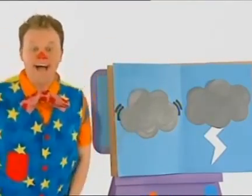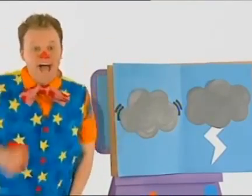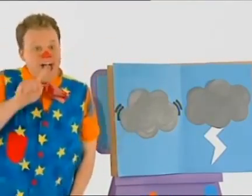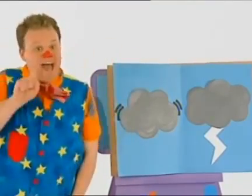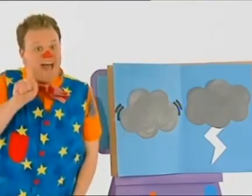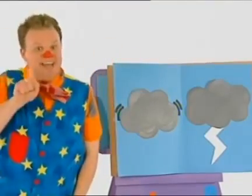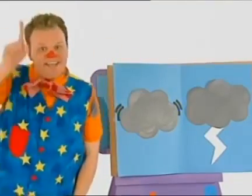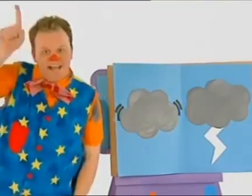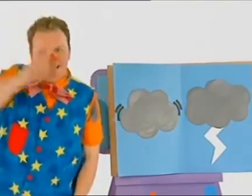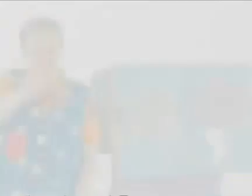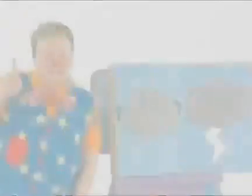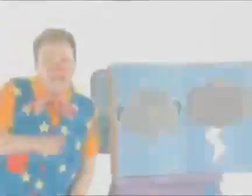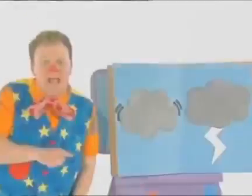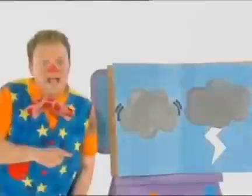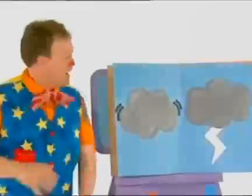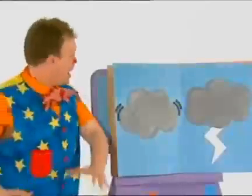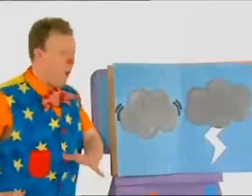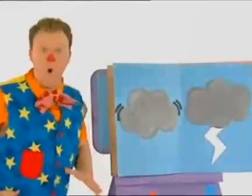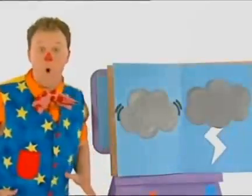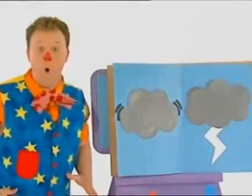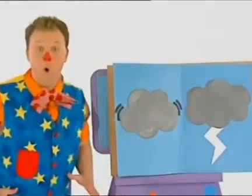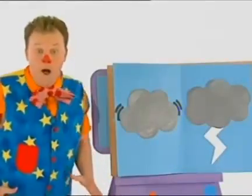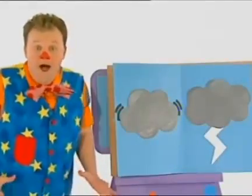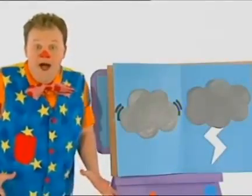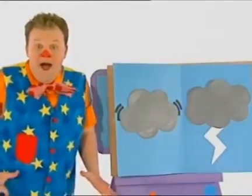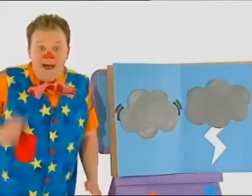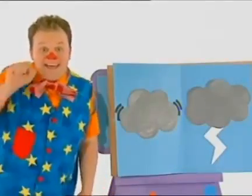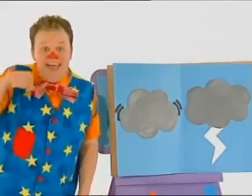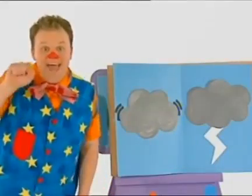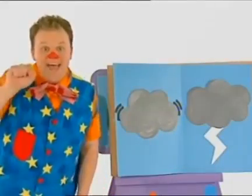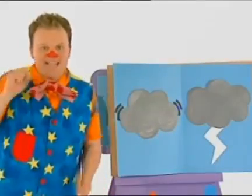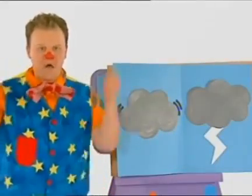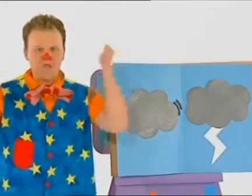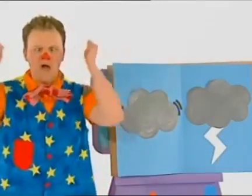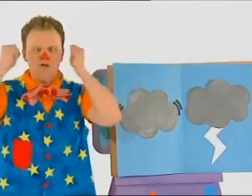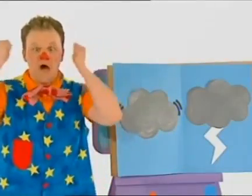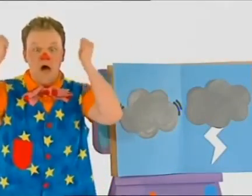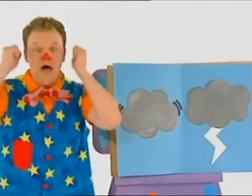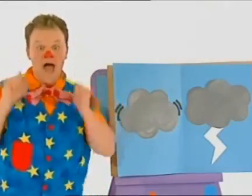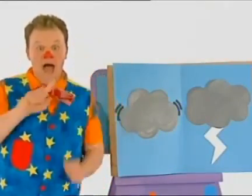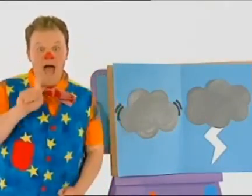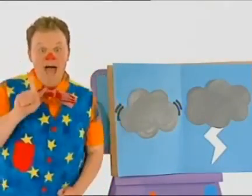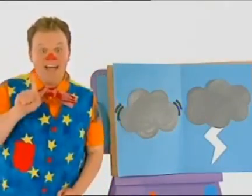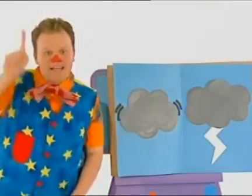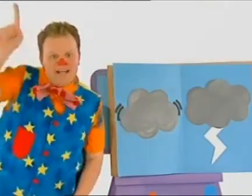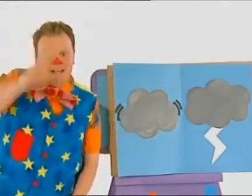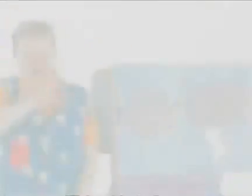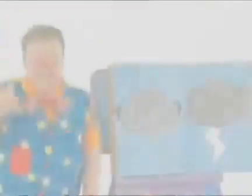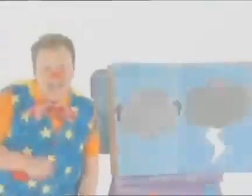And lightning. Thunder and lightning? Yes. Thunder and lightning.